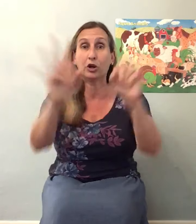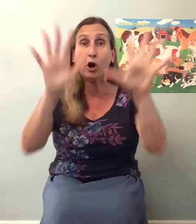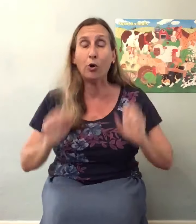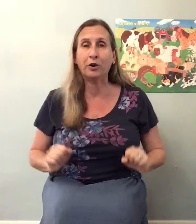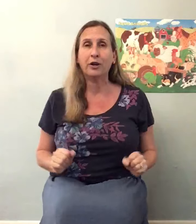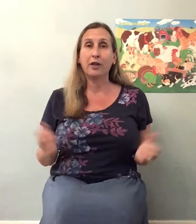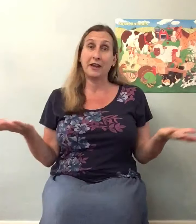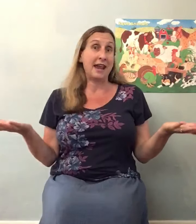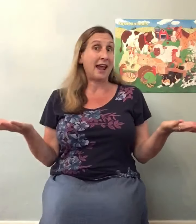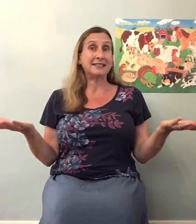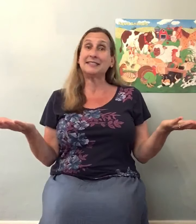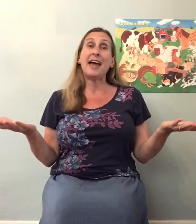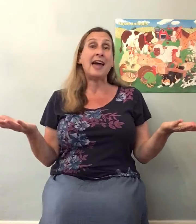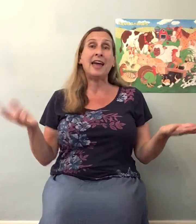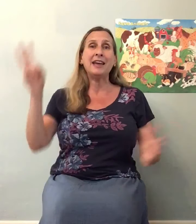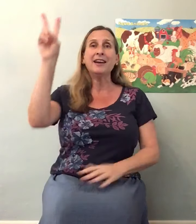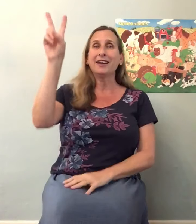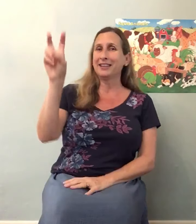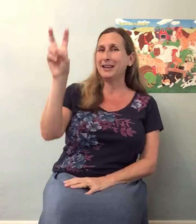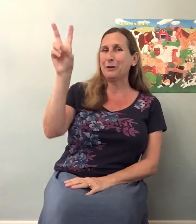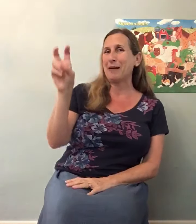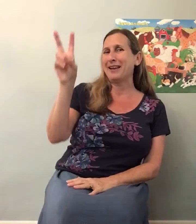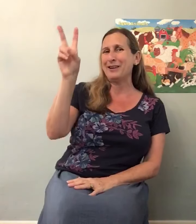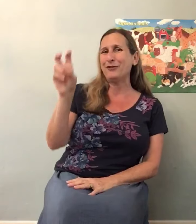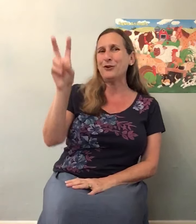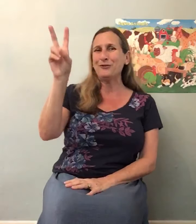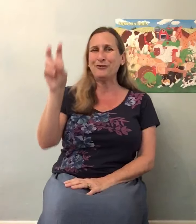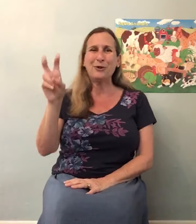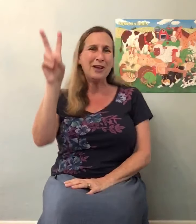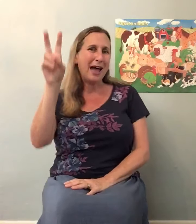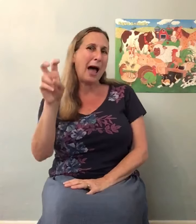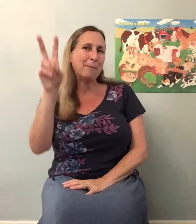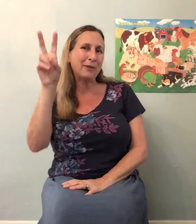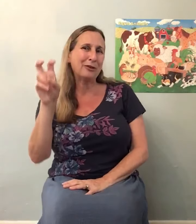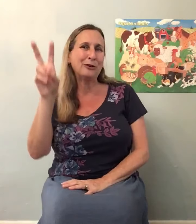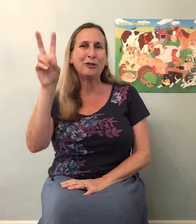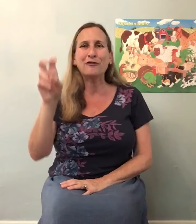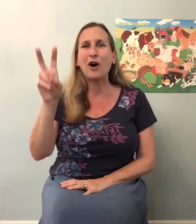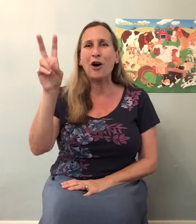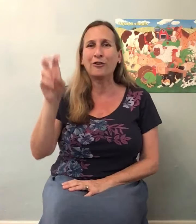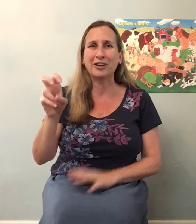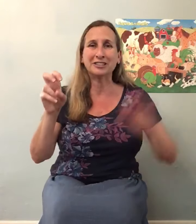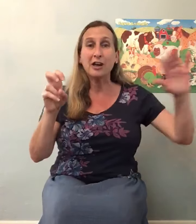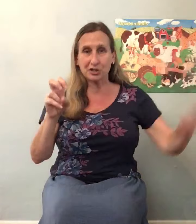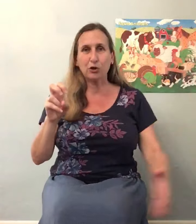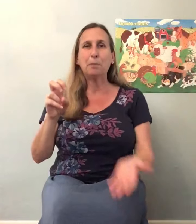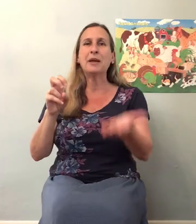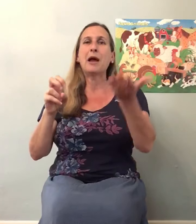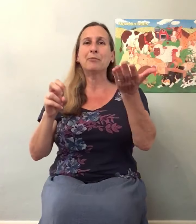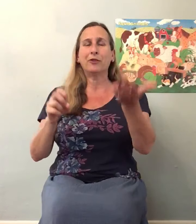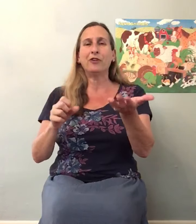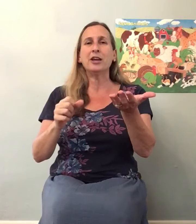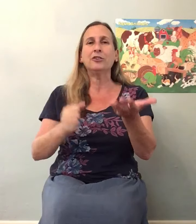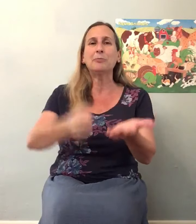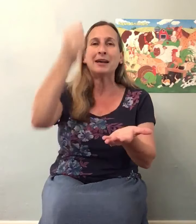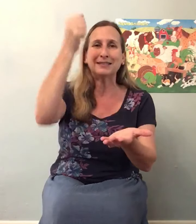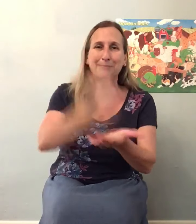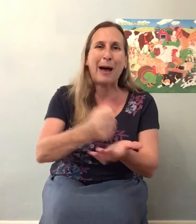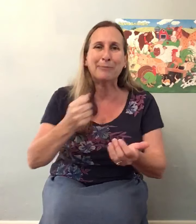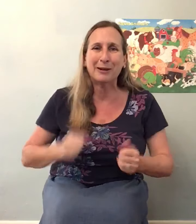goon the next day. Little bunny foo-foo, hopping through the forest, scooping up the field mice and bopping